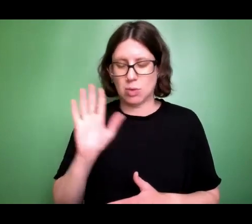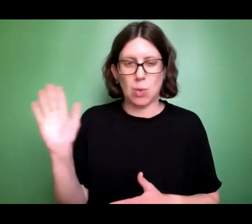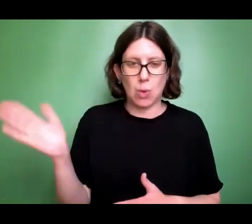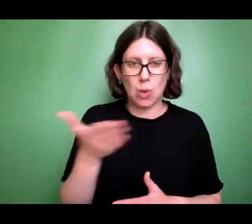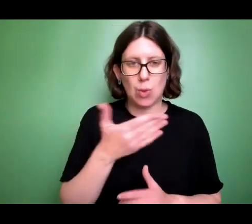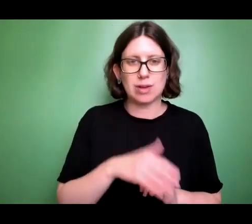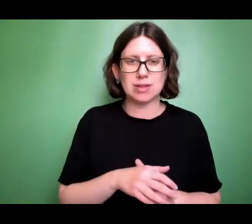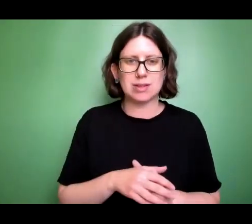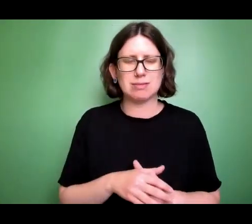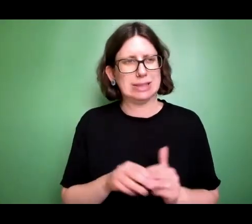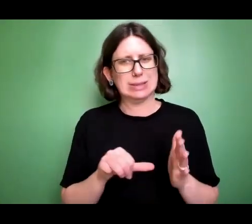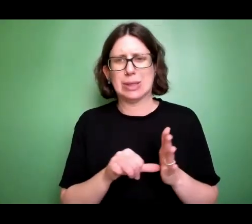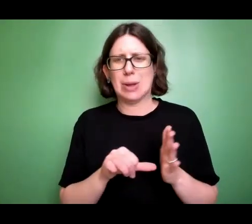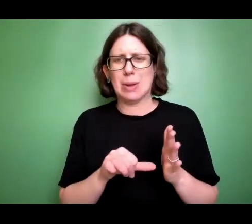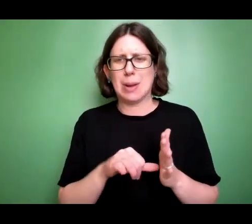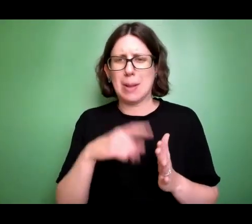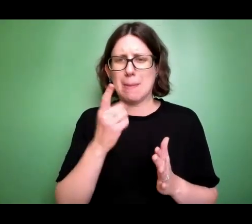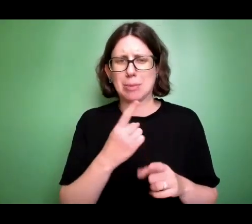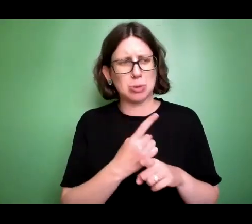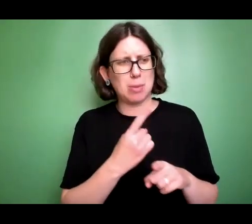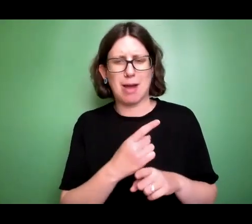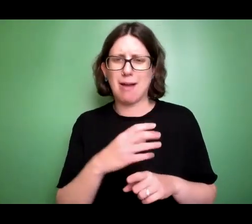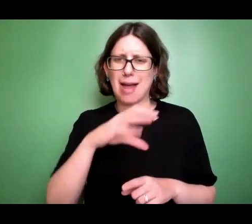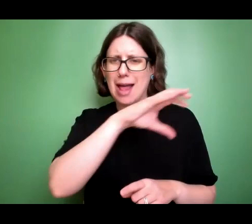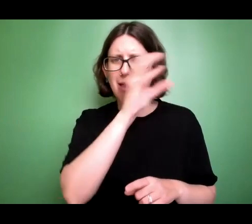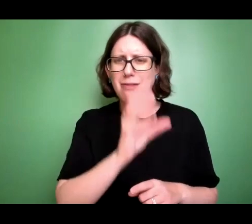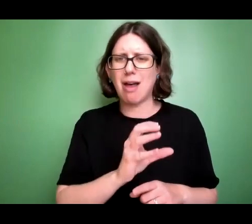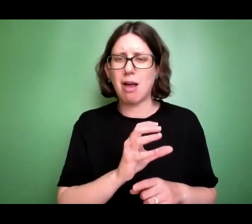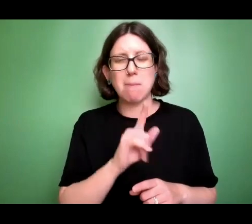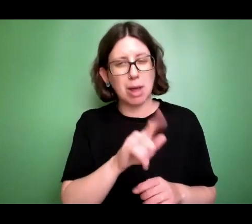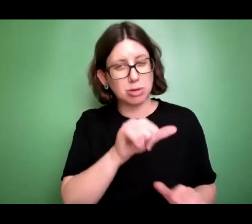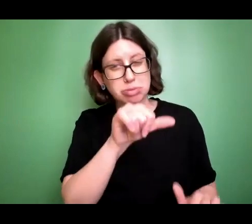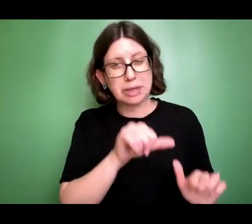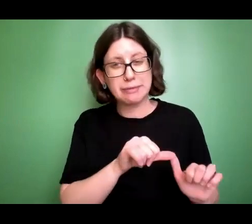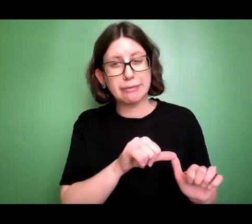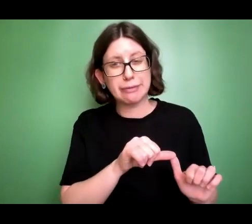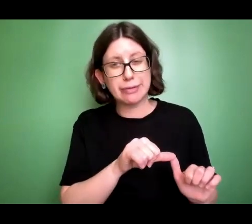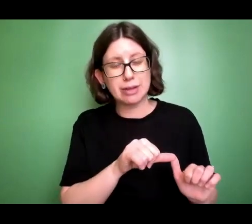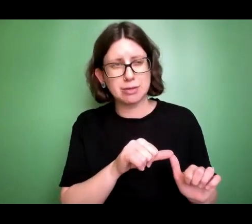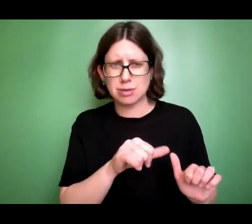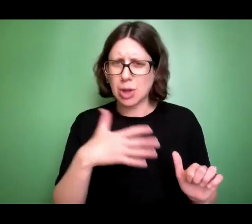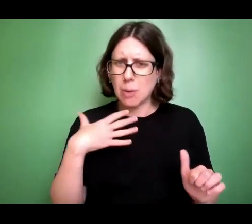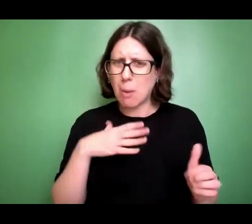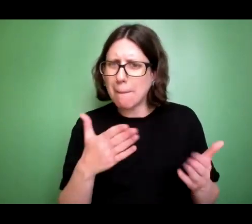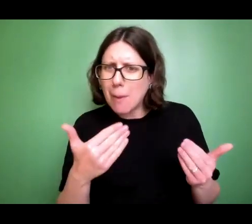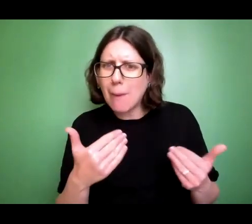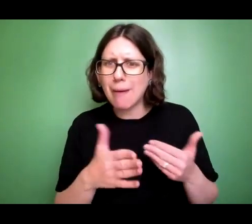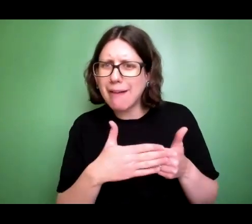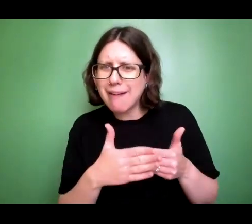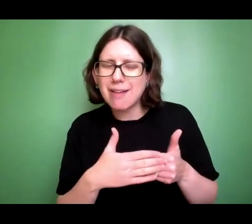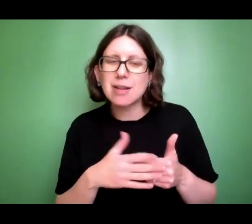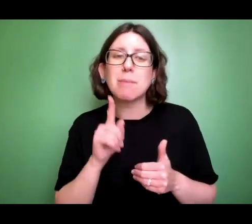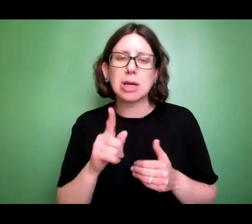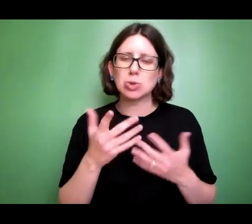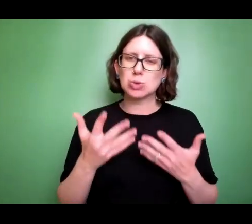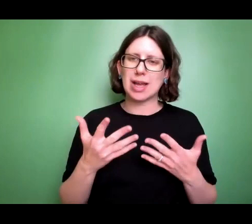Alpha stories. I just feel like they should just continue sharing their story, right? But it's so good to be with you. And today what we're going to talk about is God's